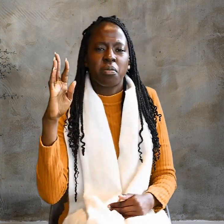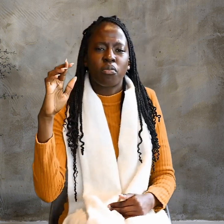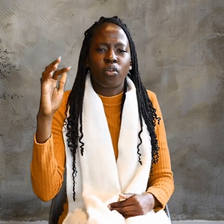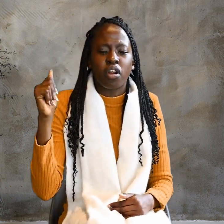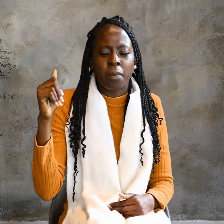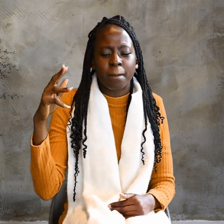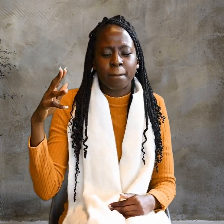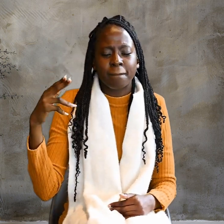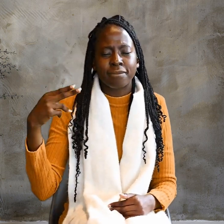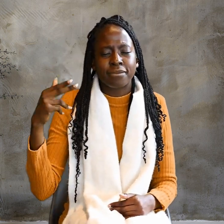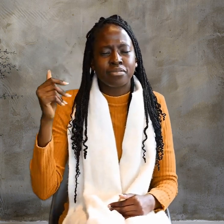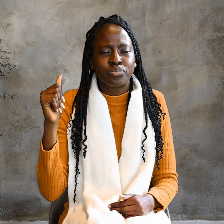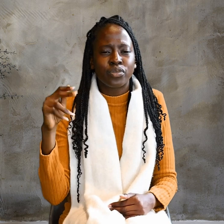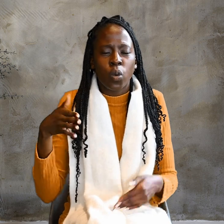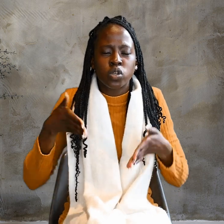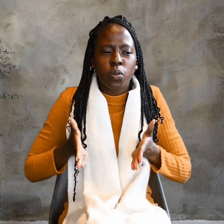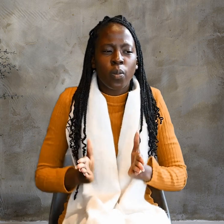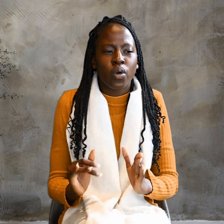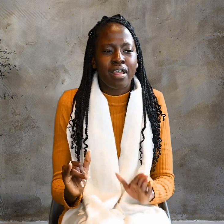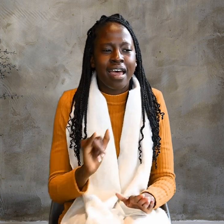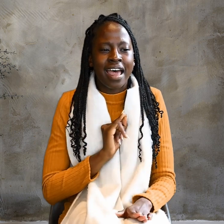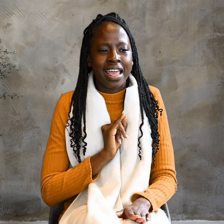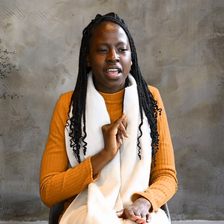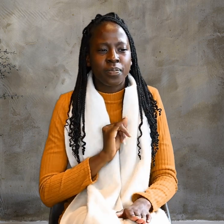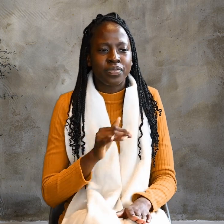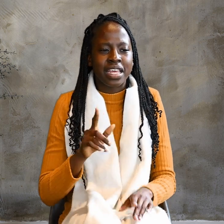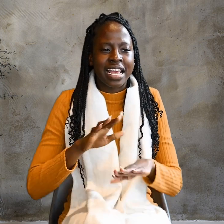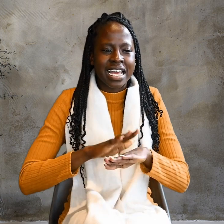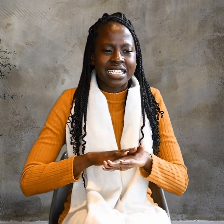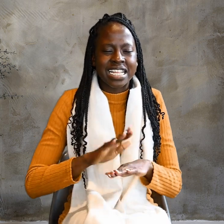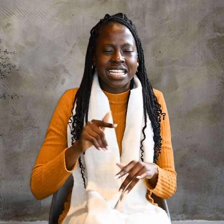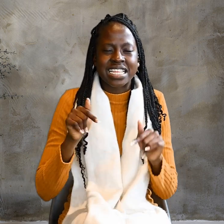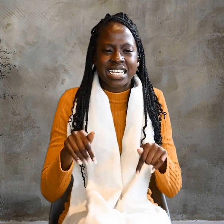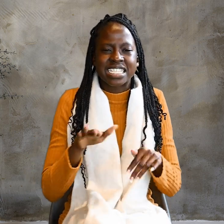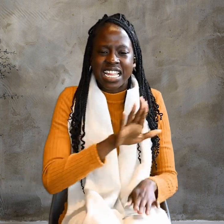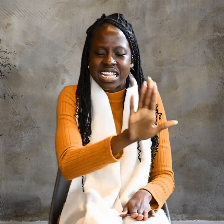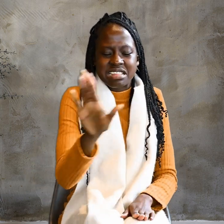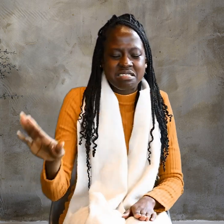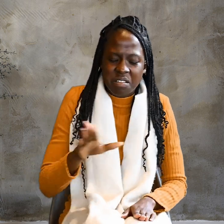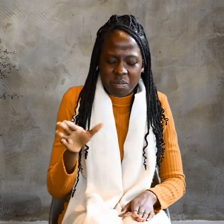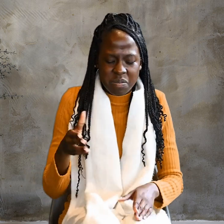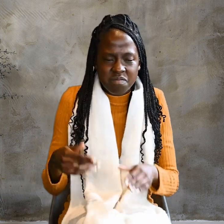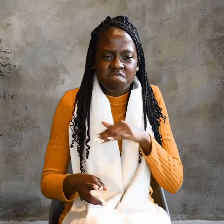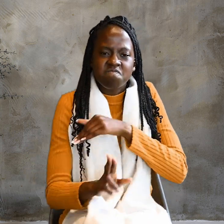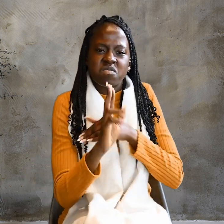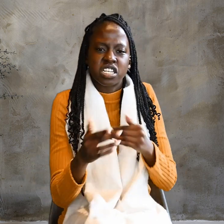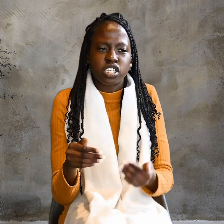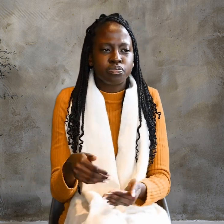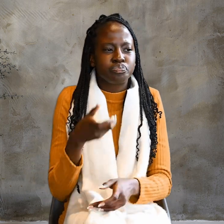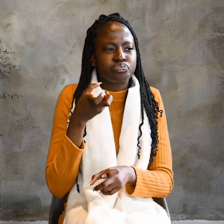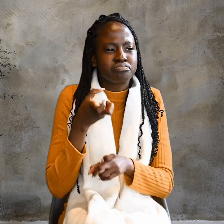am. At this, They picked up stones to stone him, But Jesus did,